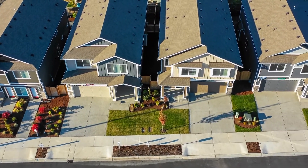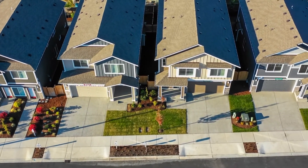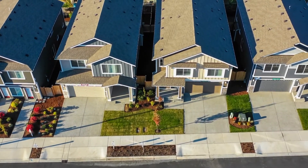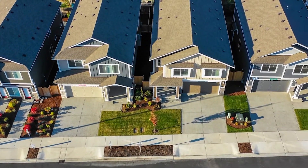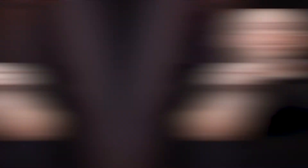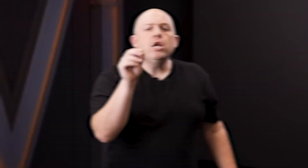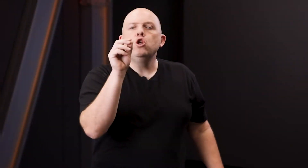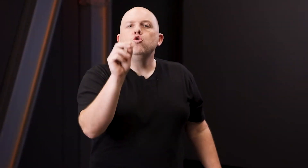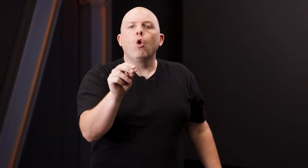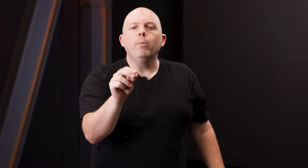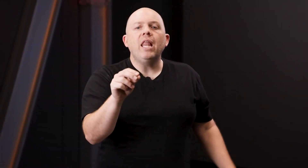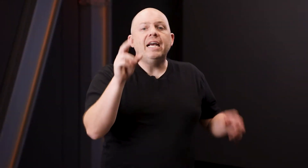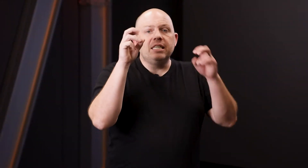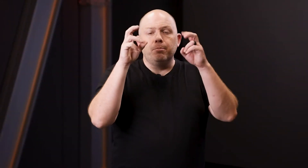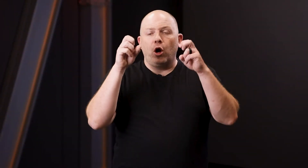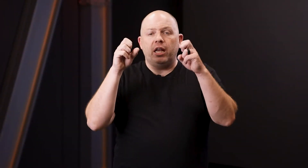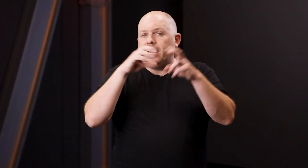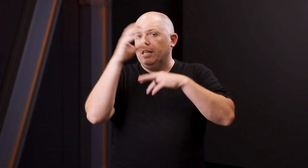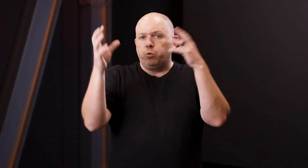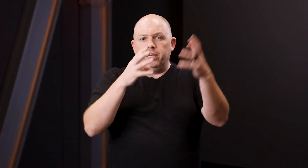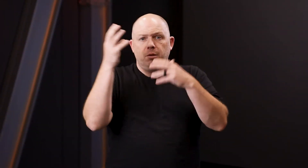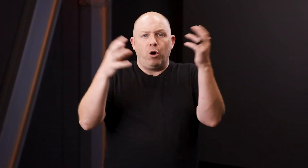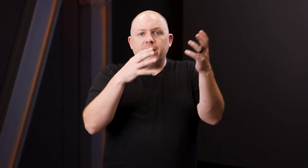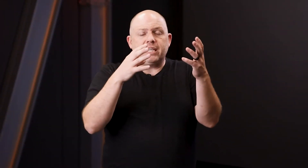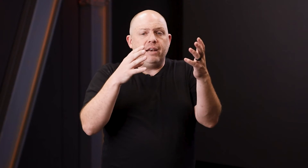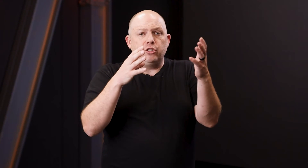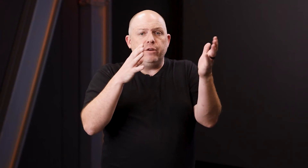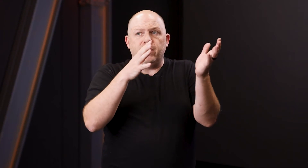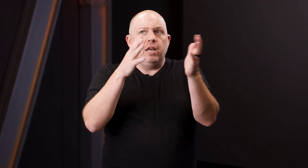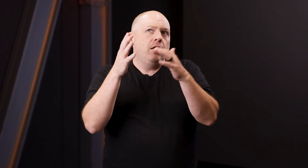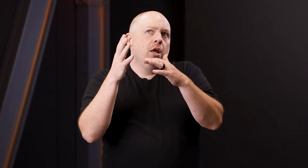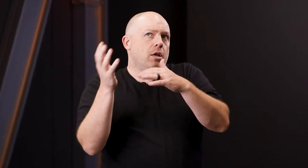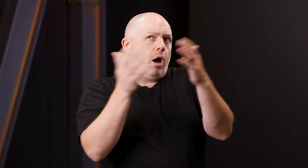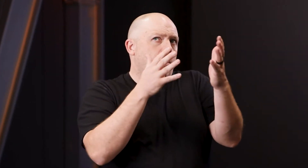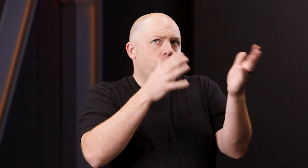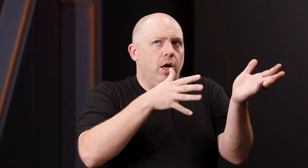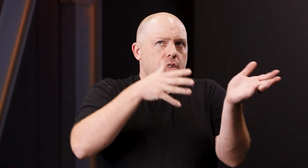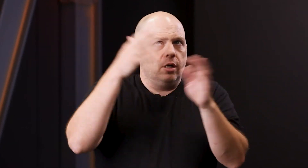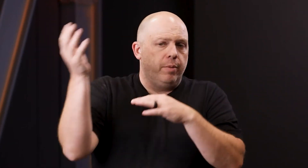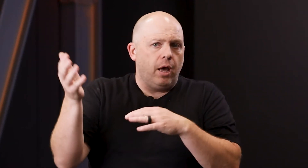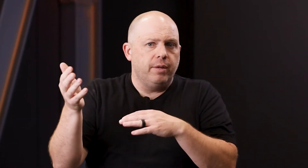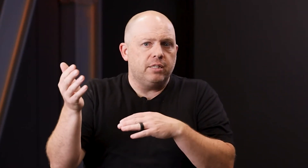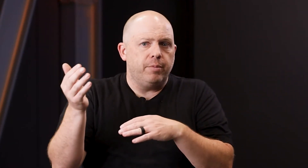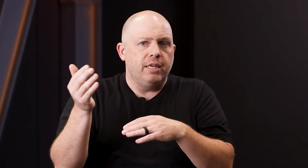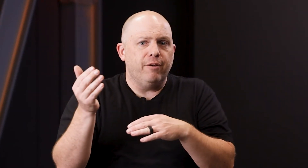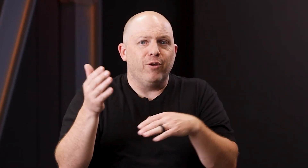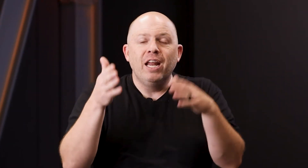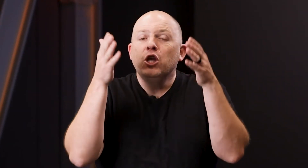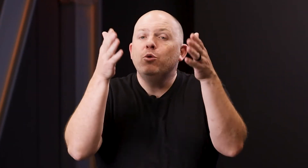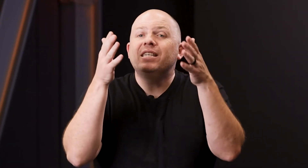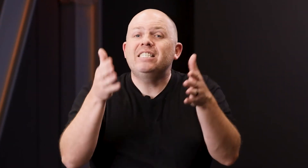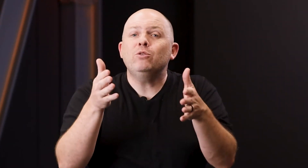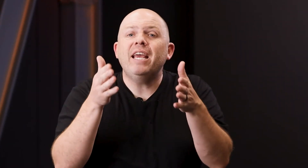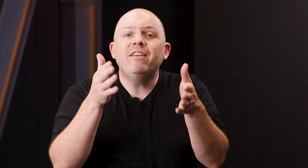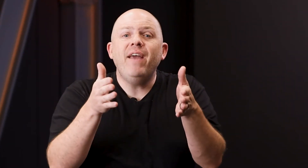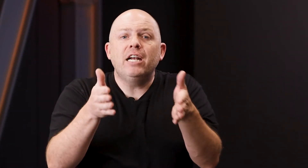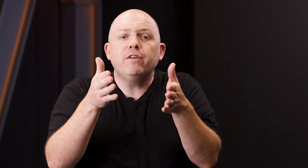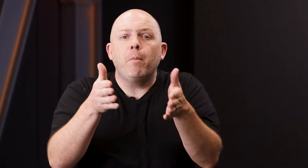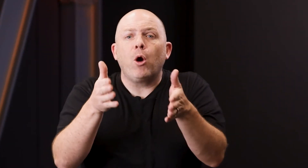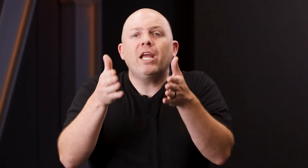even in a normalizing market like this one as the market's kind of shifting and not what it was and becoming something different. You can still take advantage of a market